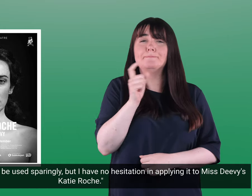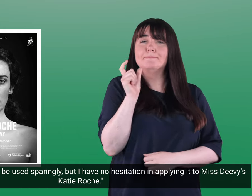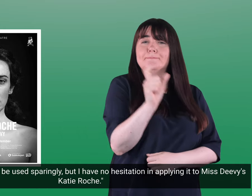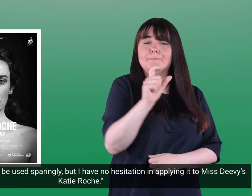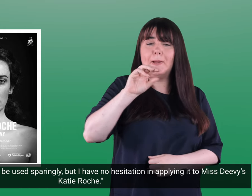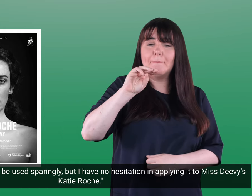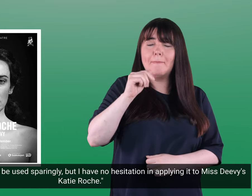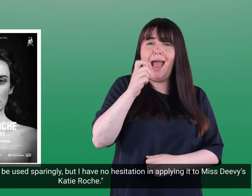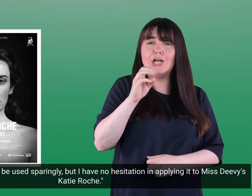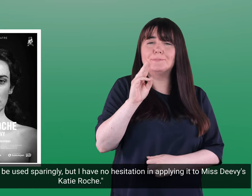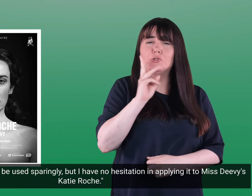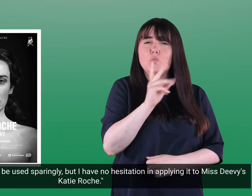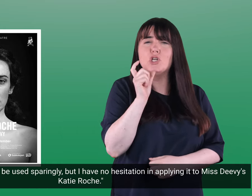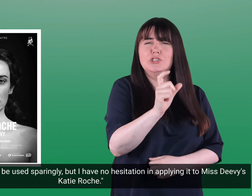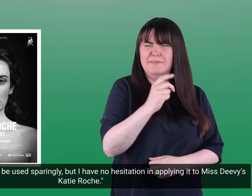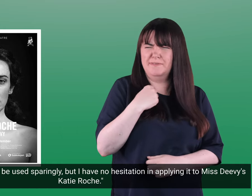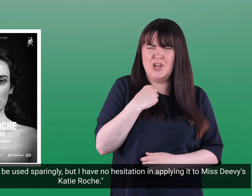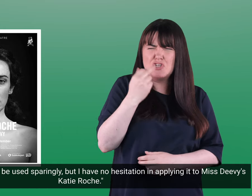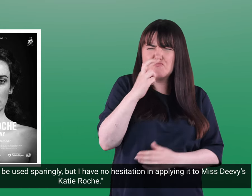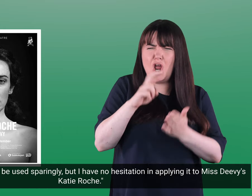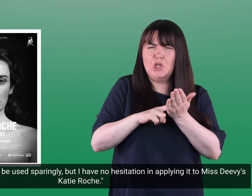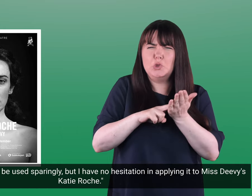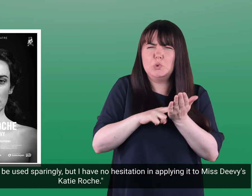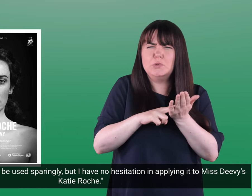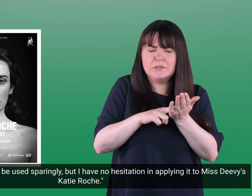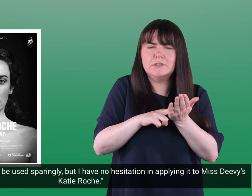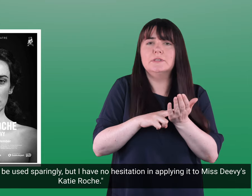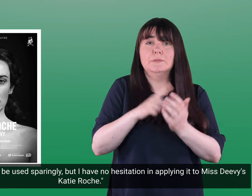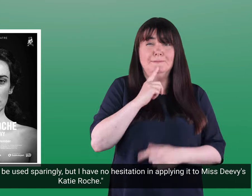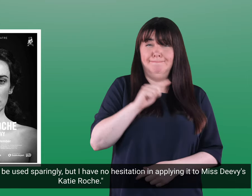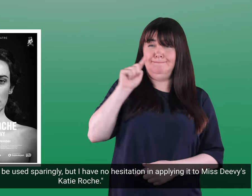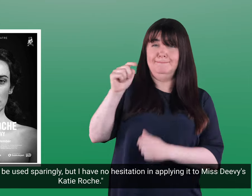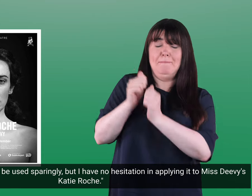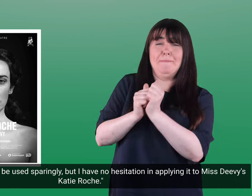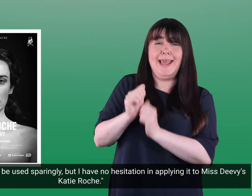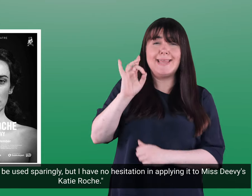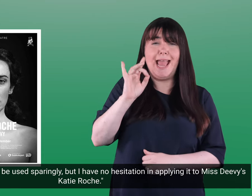Masterpiece is a word to be used sparingly but I have no hesitation in applying it to Miss Deevy's Katie Roach.